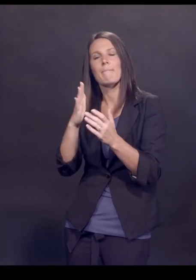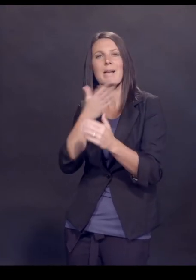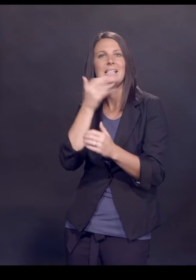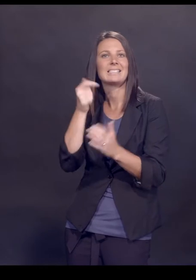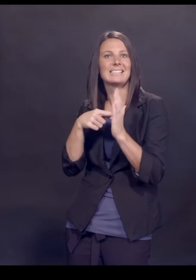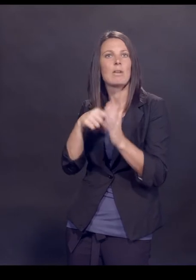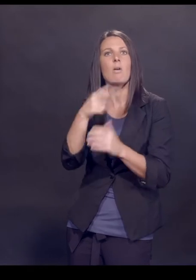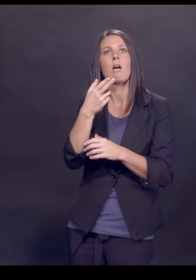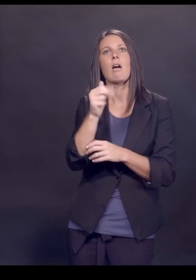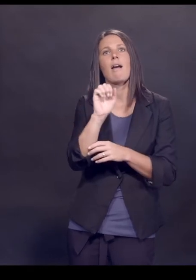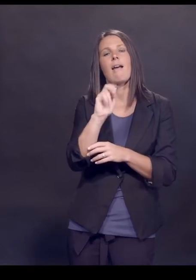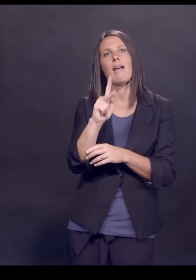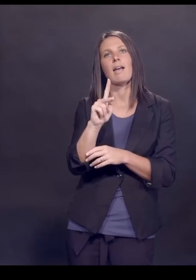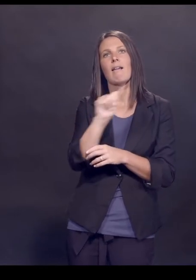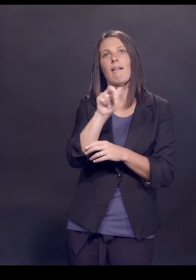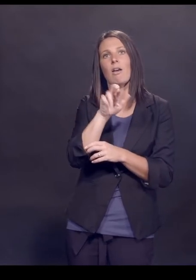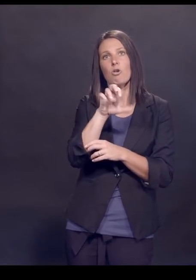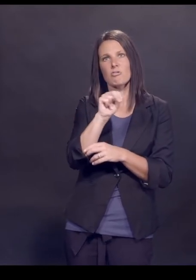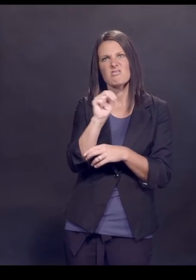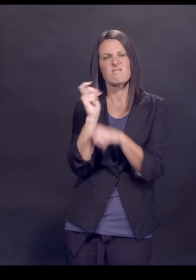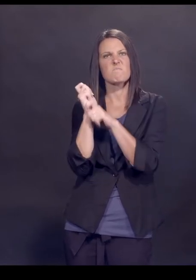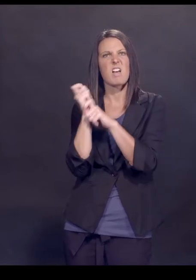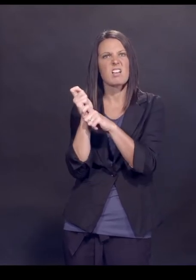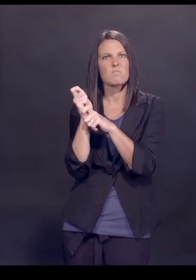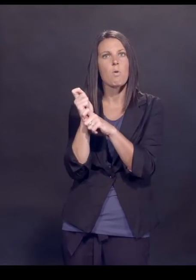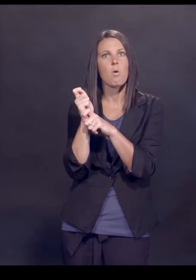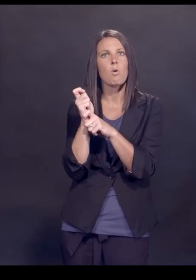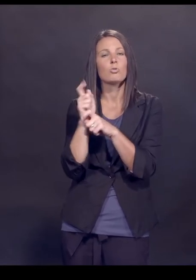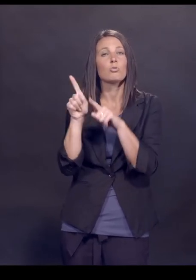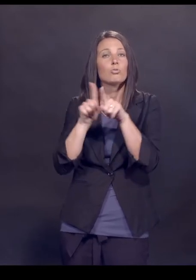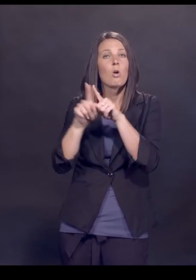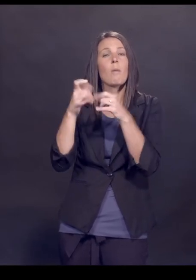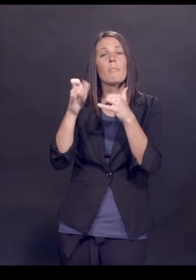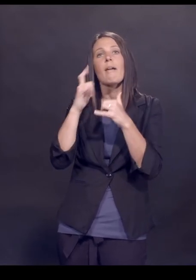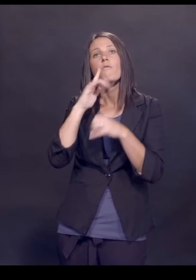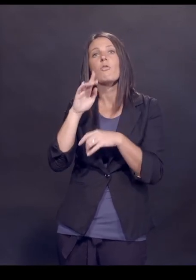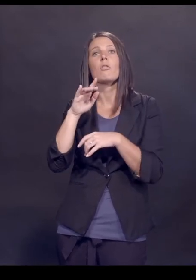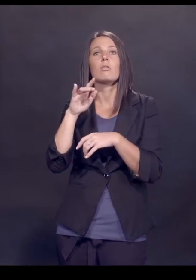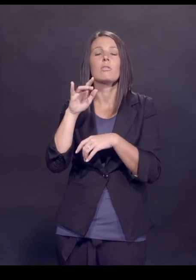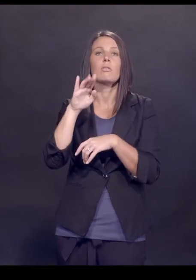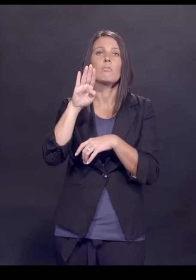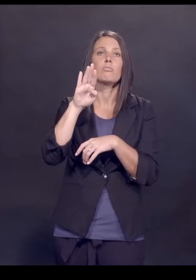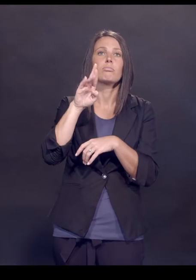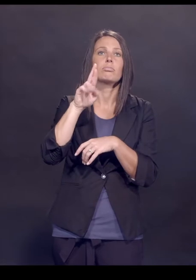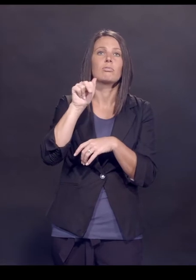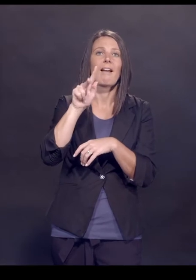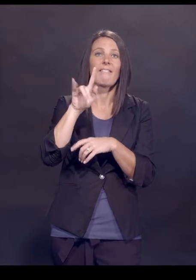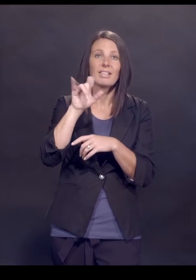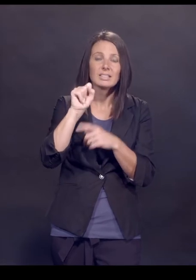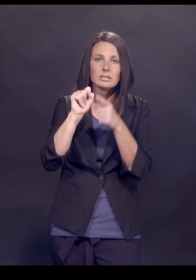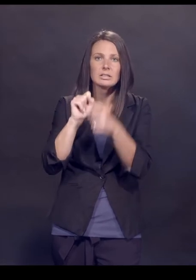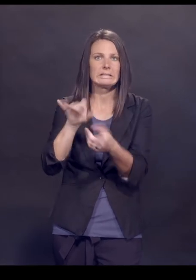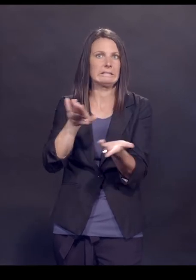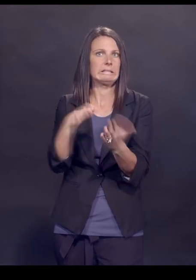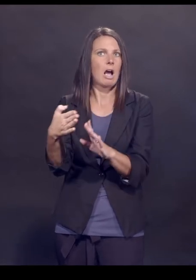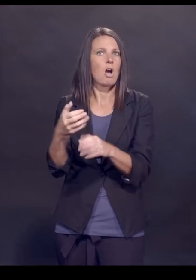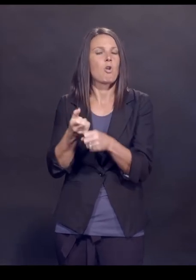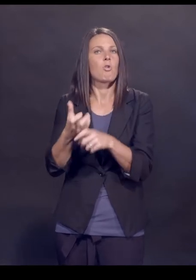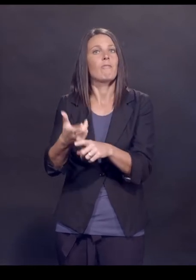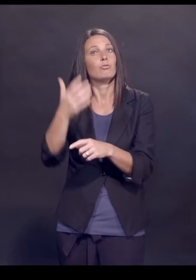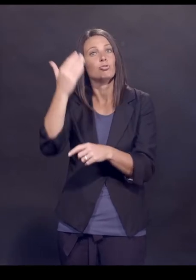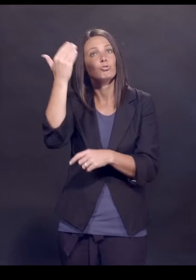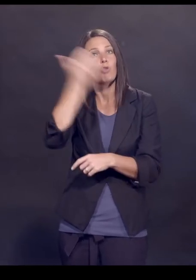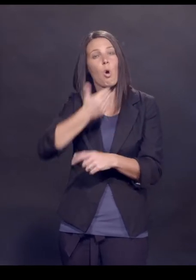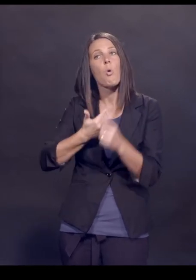was Hank Aaron, who was, you know, a baseball slugger who played for the Atlanta Braves, right, home run champion. He died of a stroke within